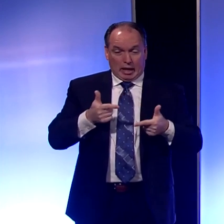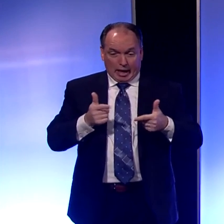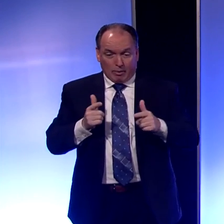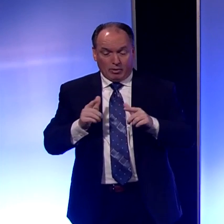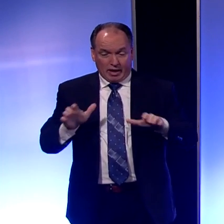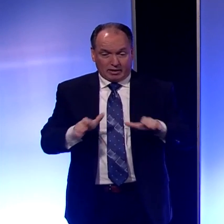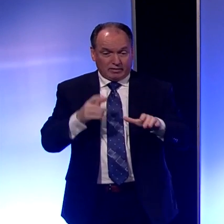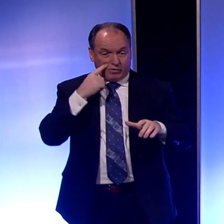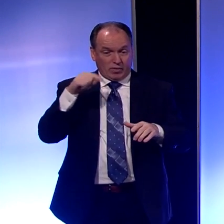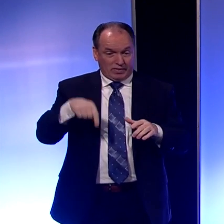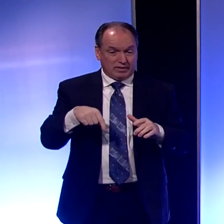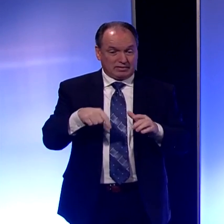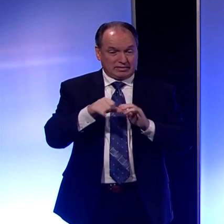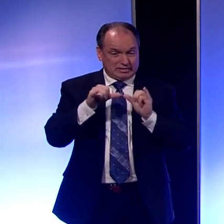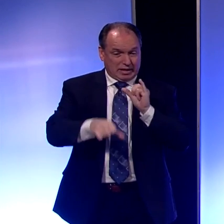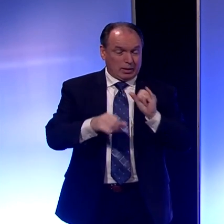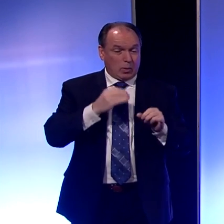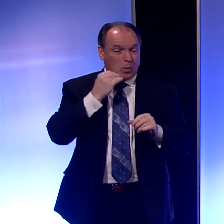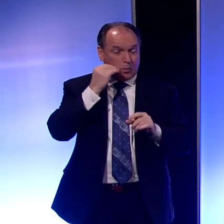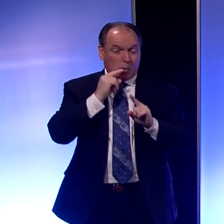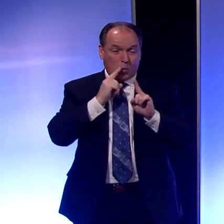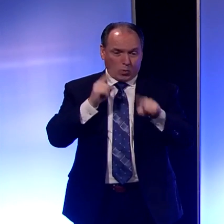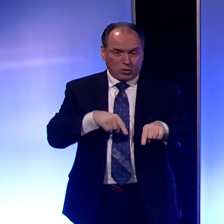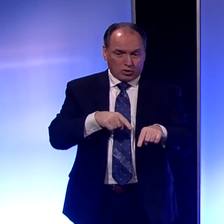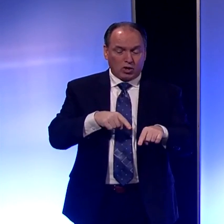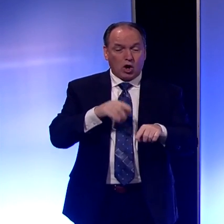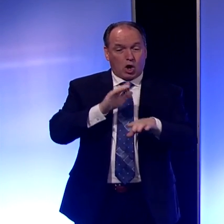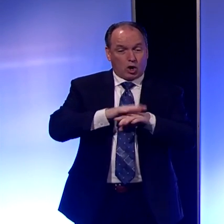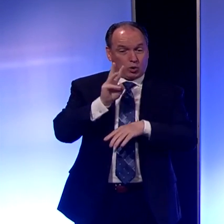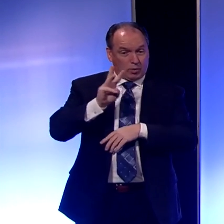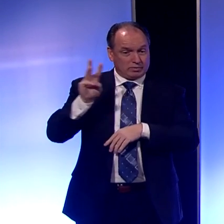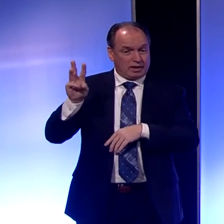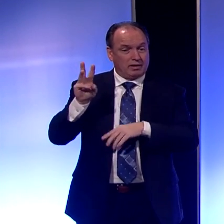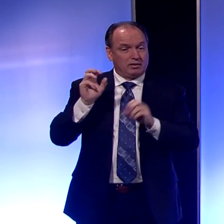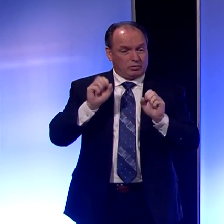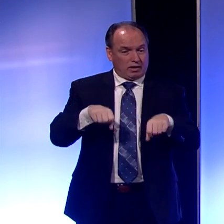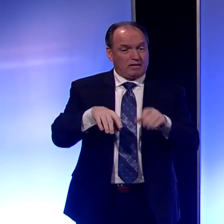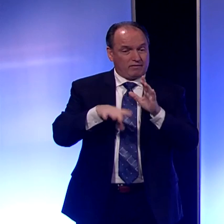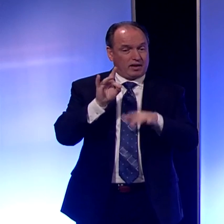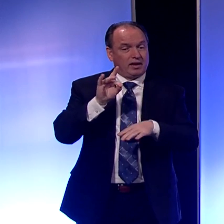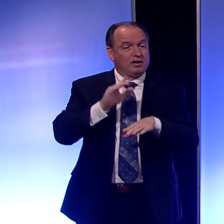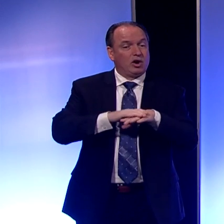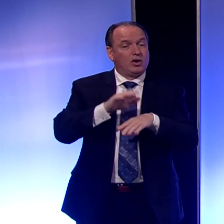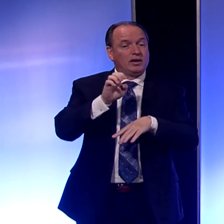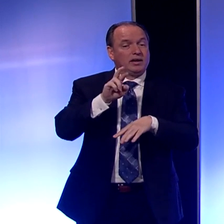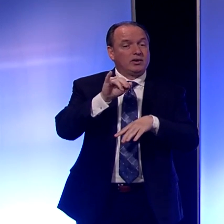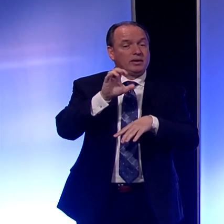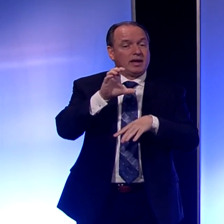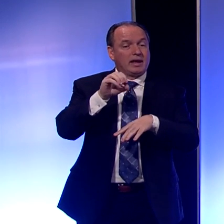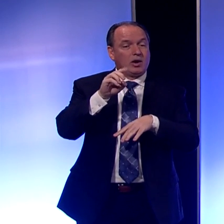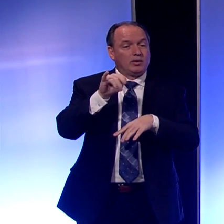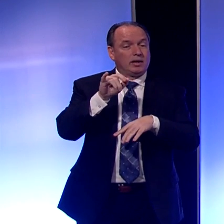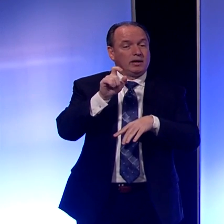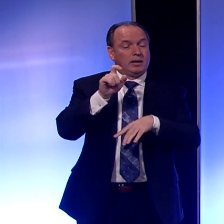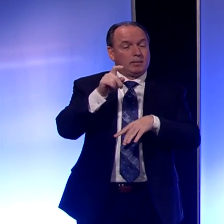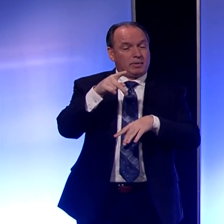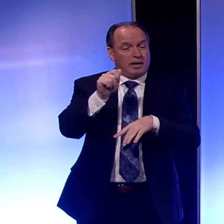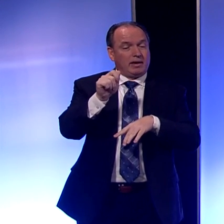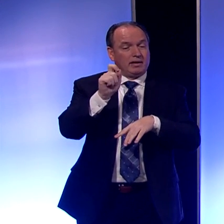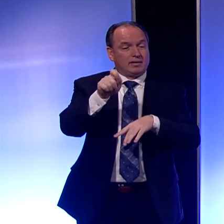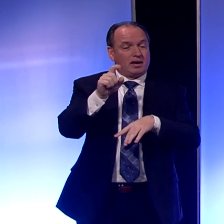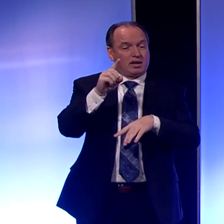for this stay-at-home order are on our website, eriecountypa.gov. I